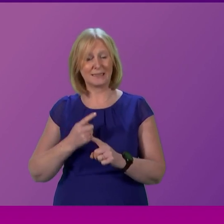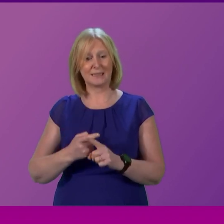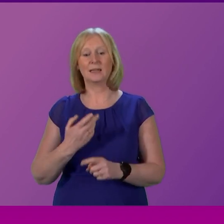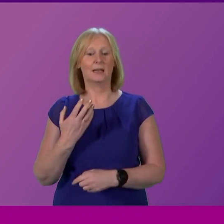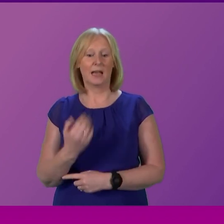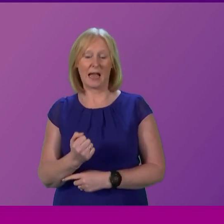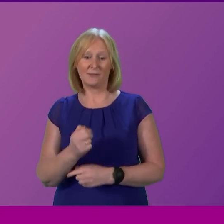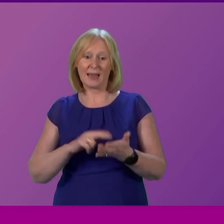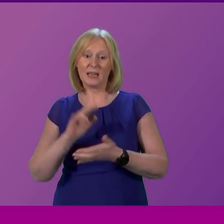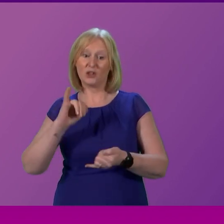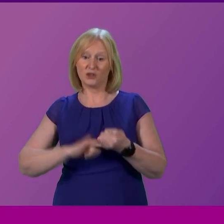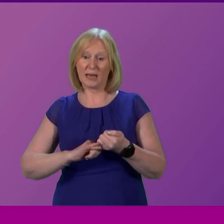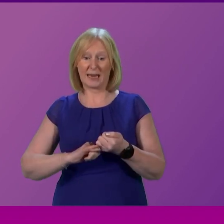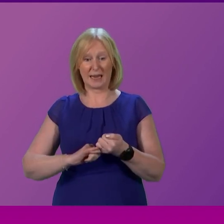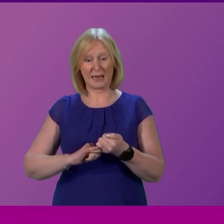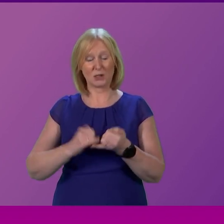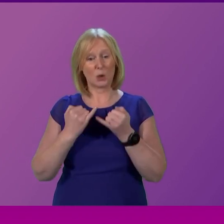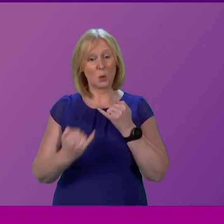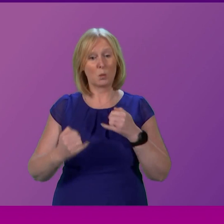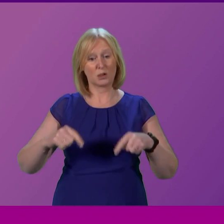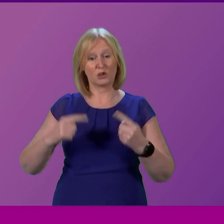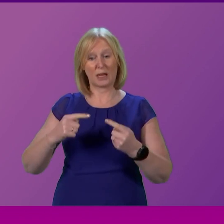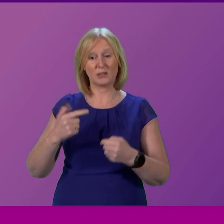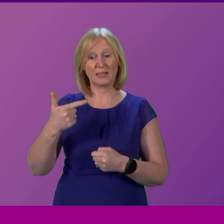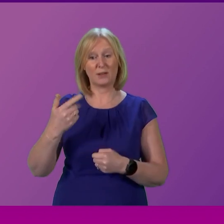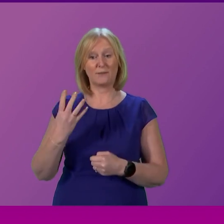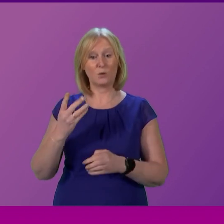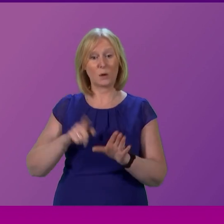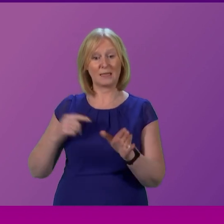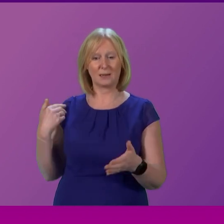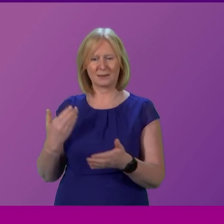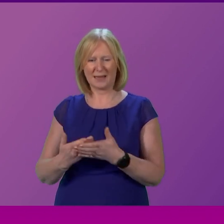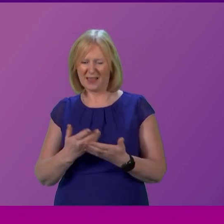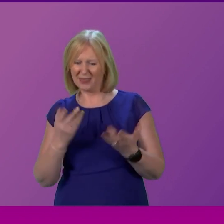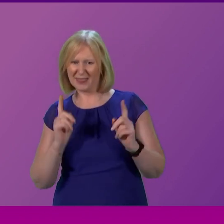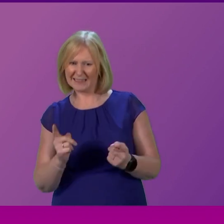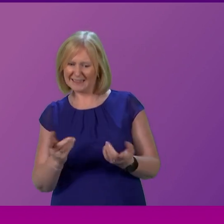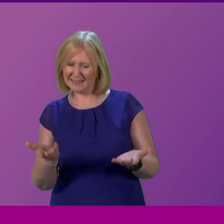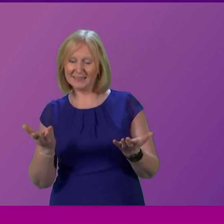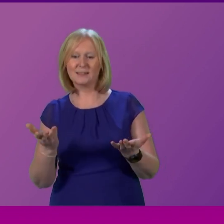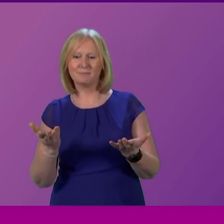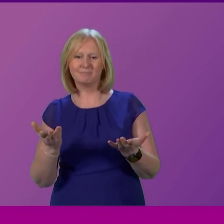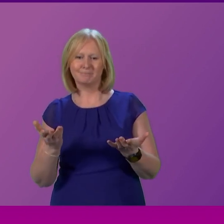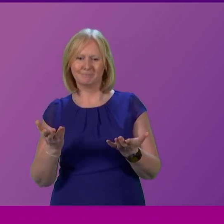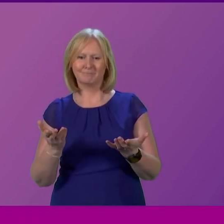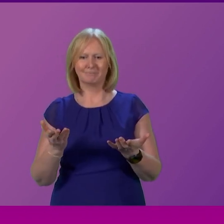think the NHS has ever faced in its 74 year existence the best Craig Hoy can come up with is a quip that he's practised in the mirror